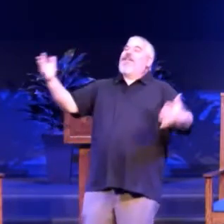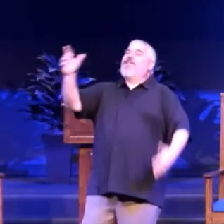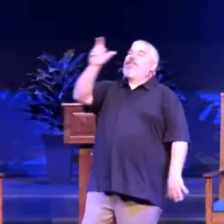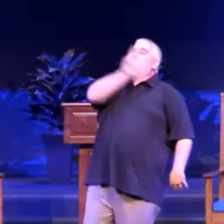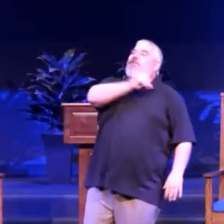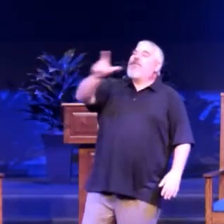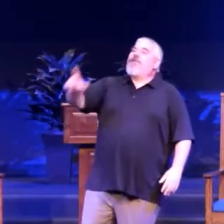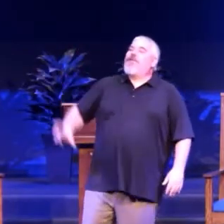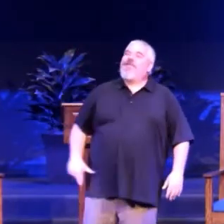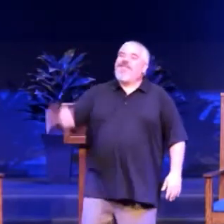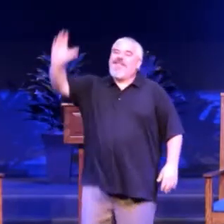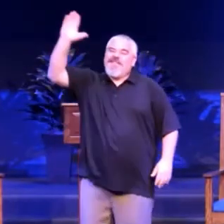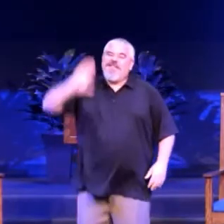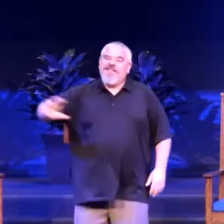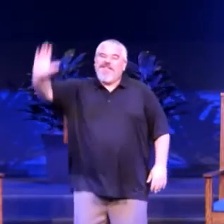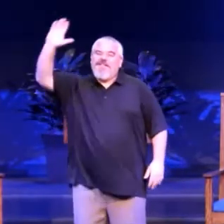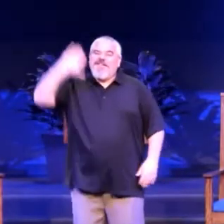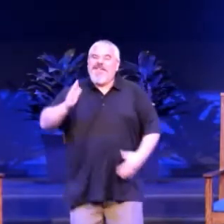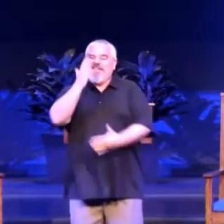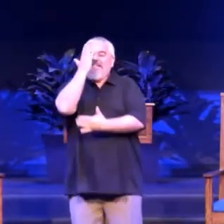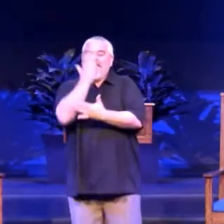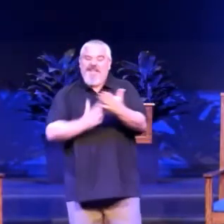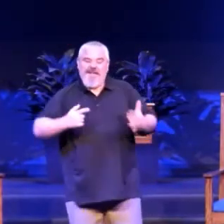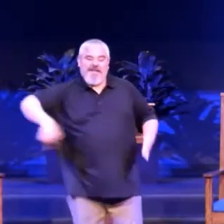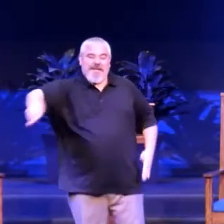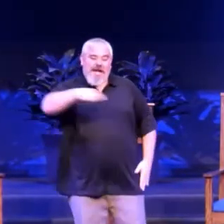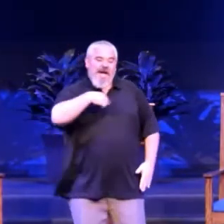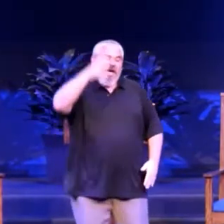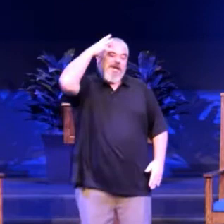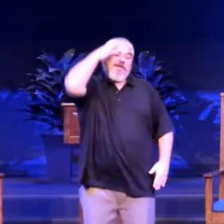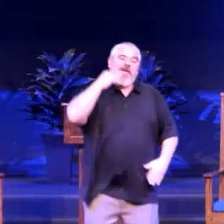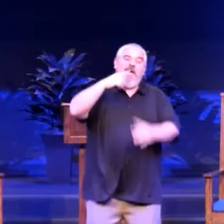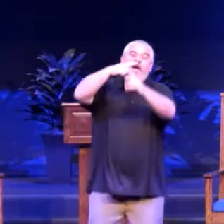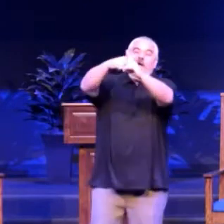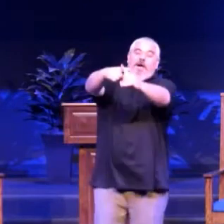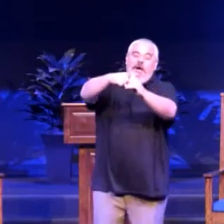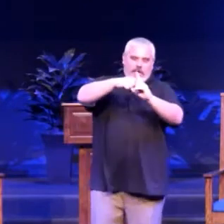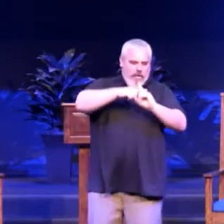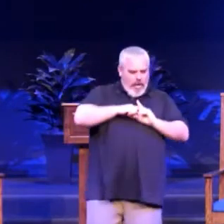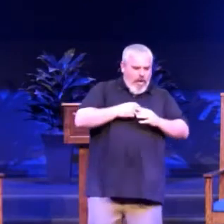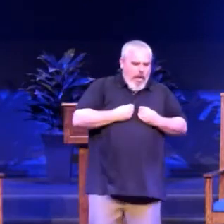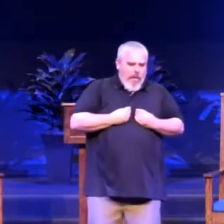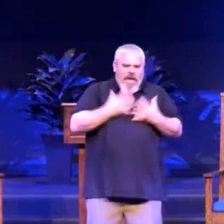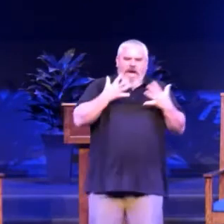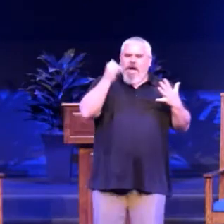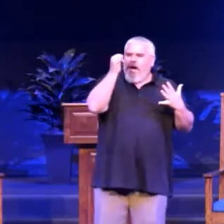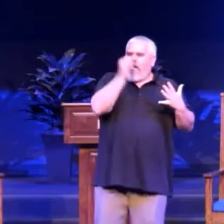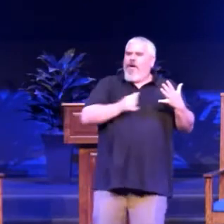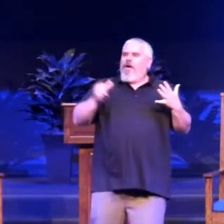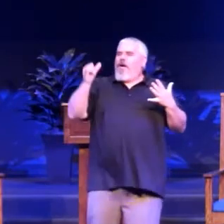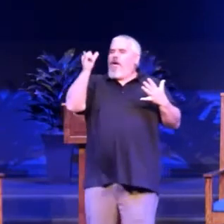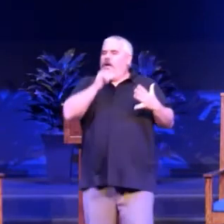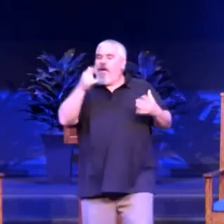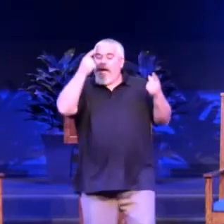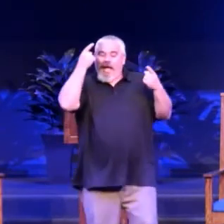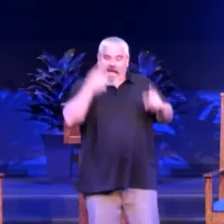Lord, restore the joy I have. I have a wonder, bring